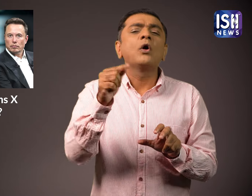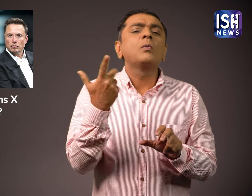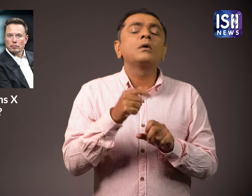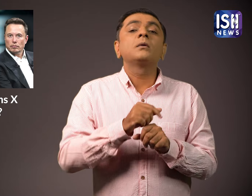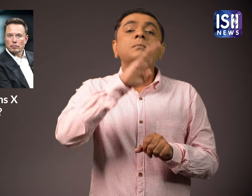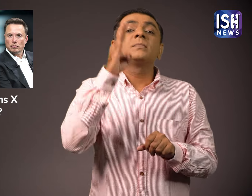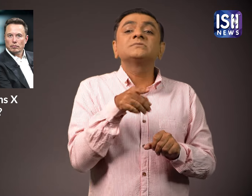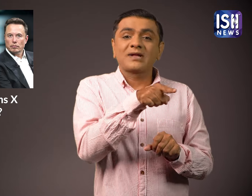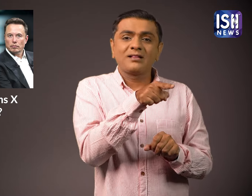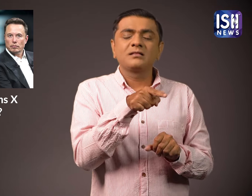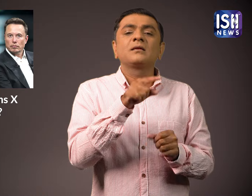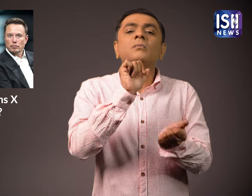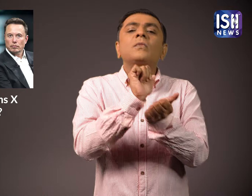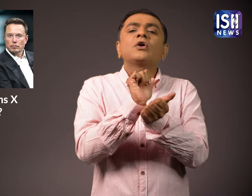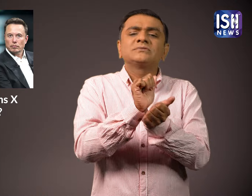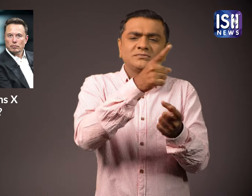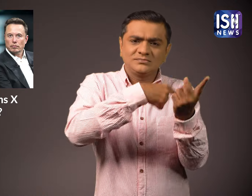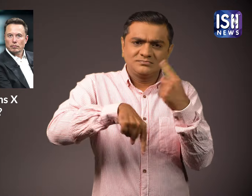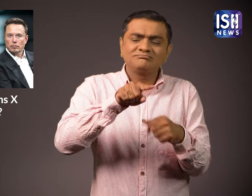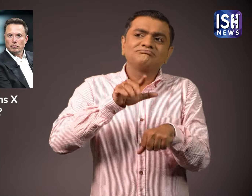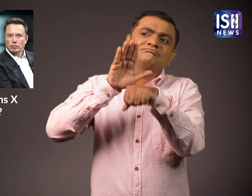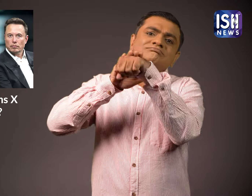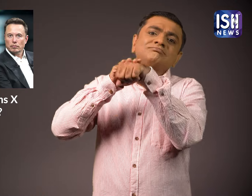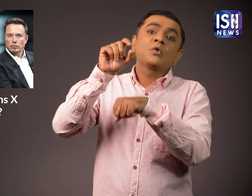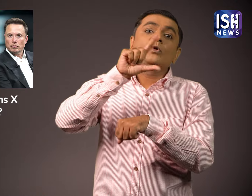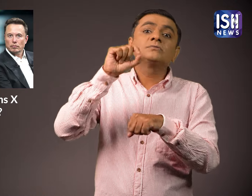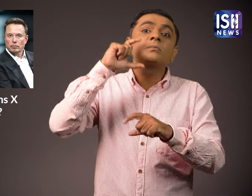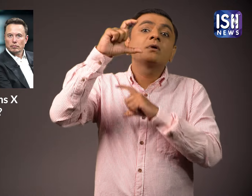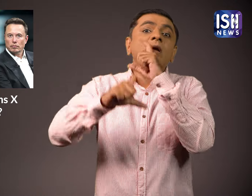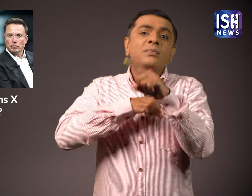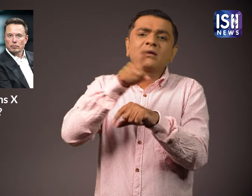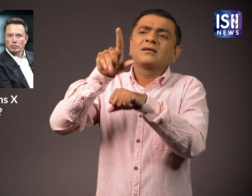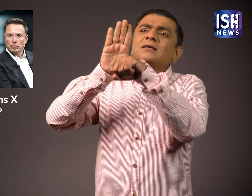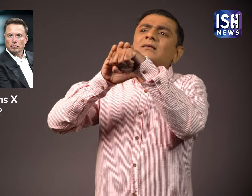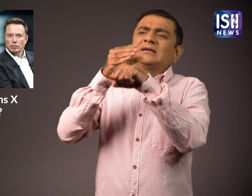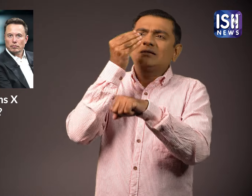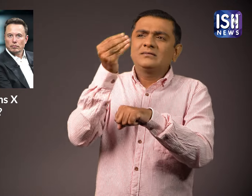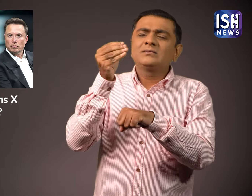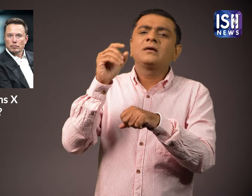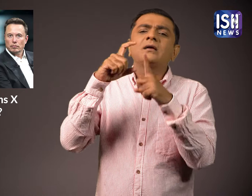This was because the platform refused to provide the Brazil police with the requested user data.